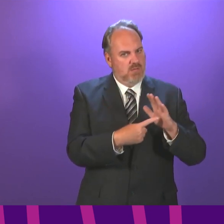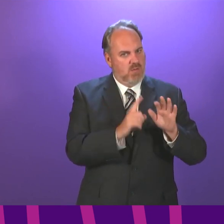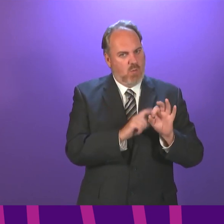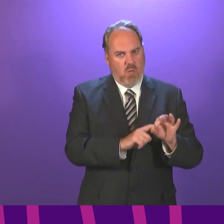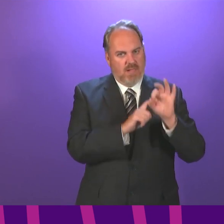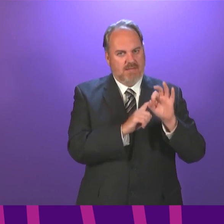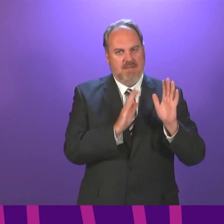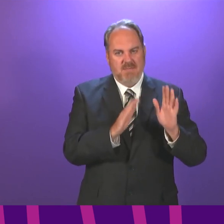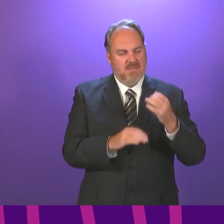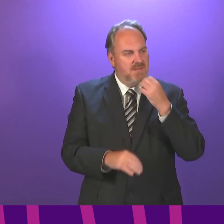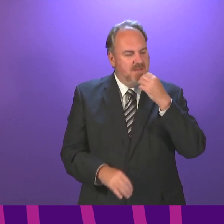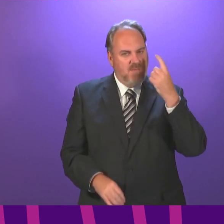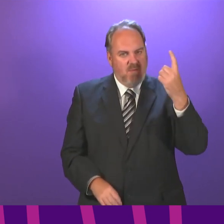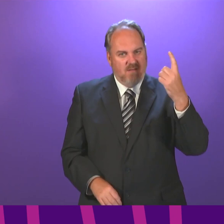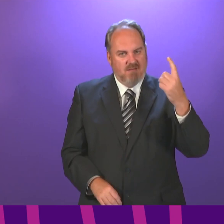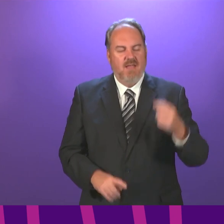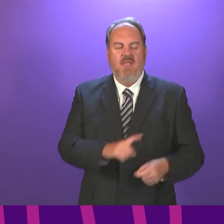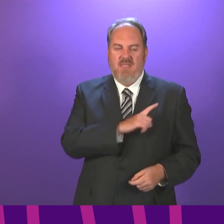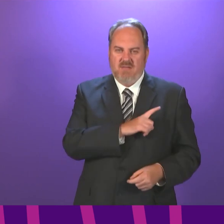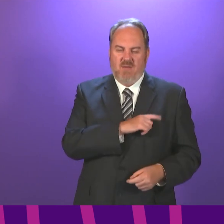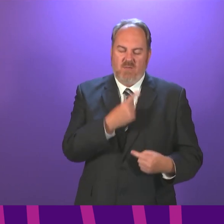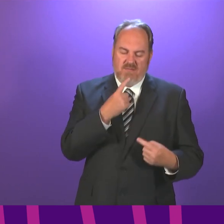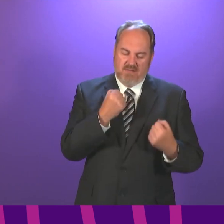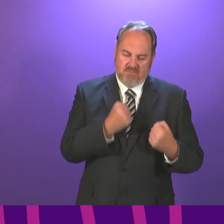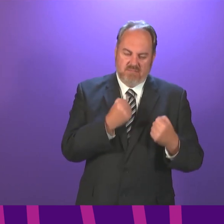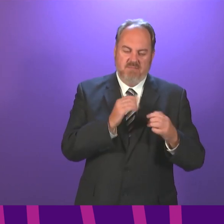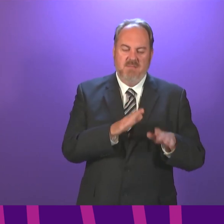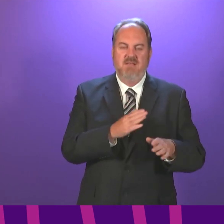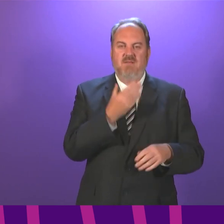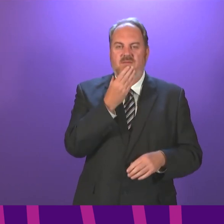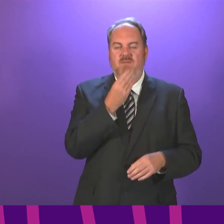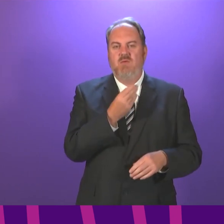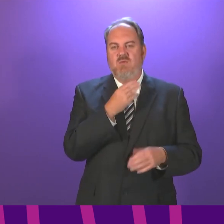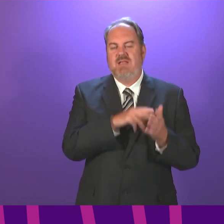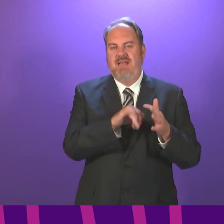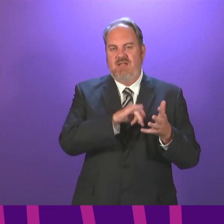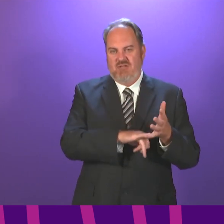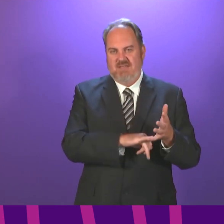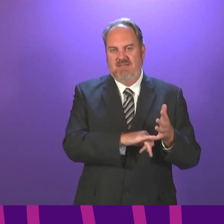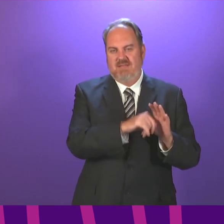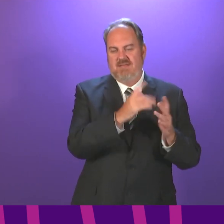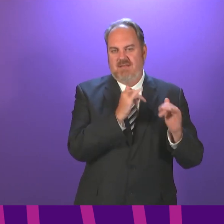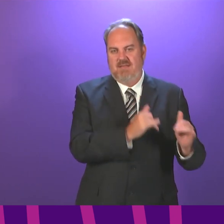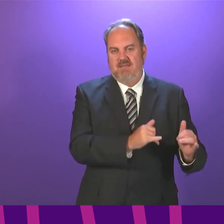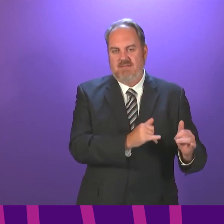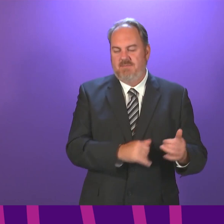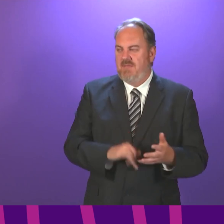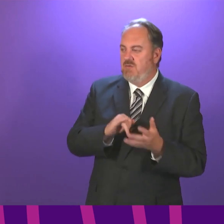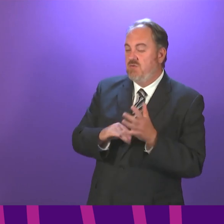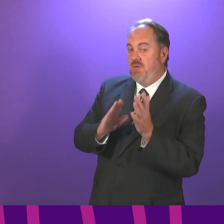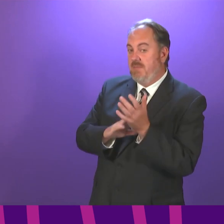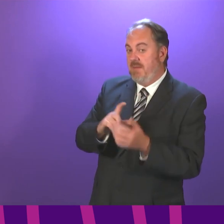That is why we have thus far mandated NHS tests. Dr Macmillan, to be followed by Liam Kerr.